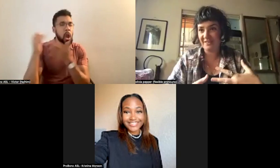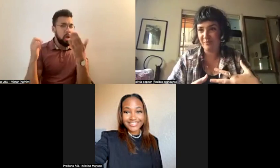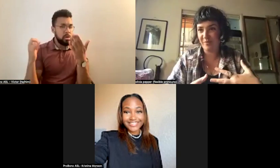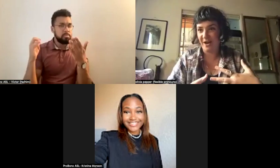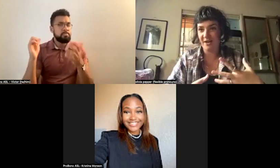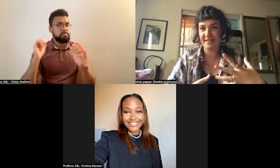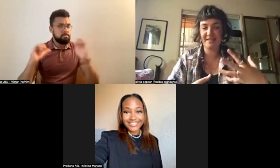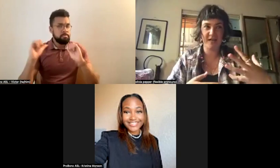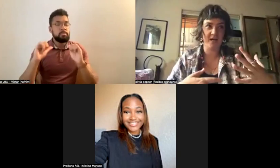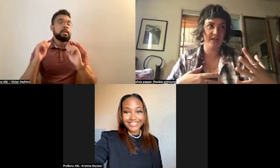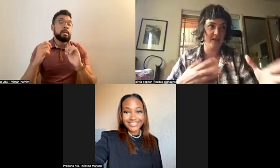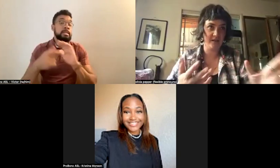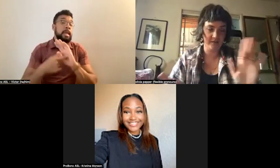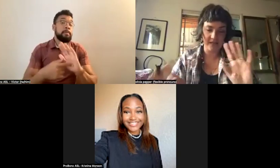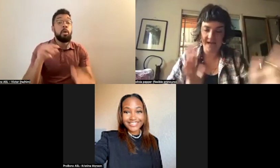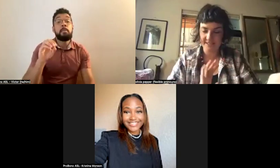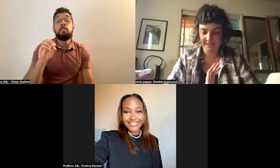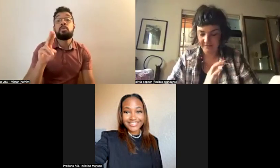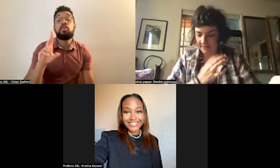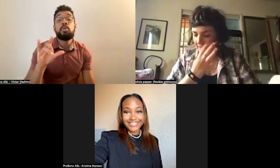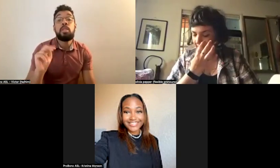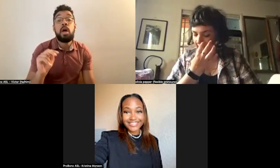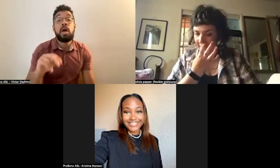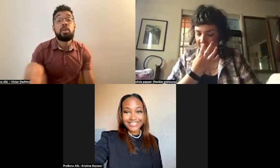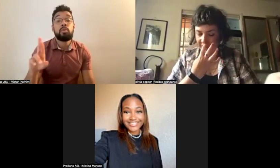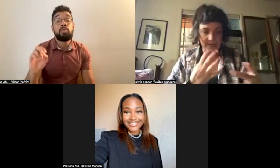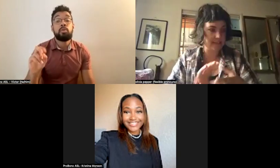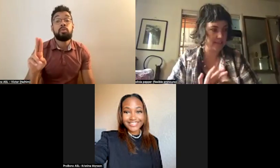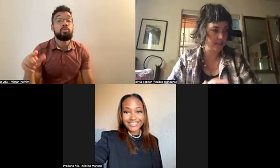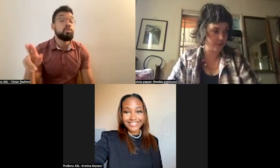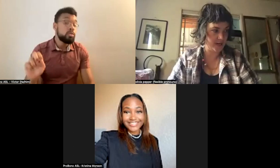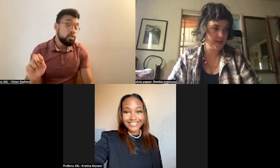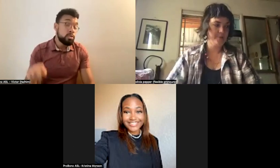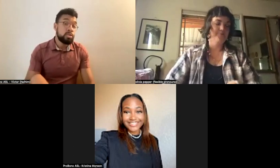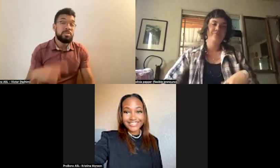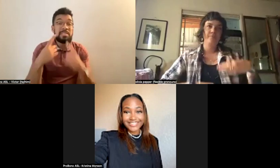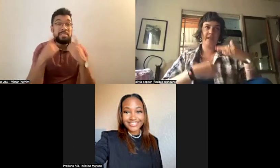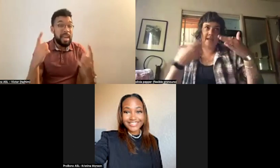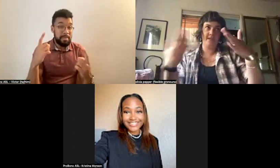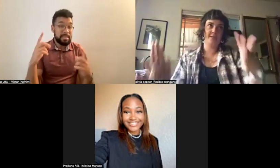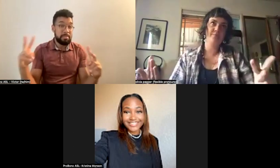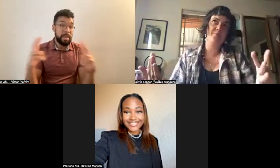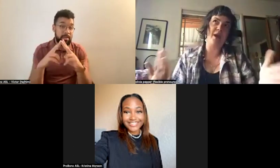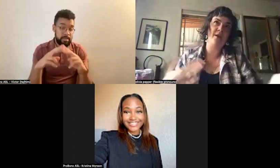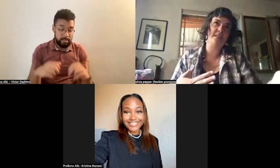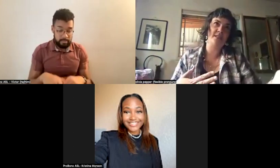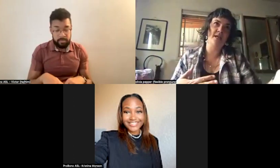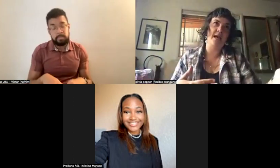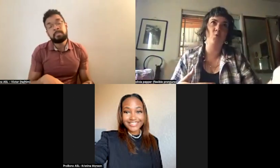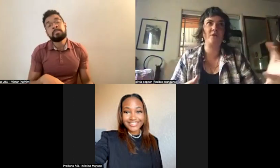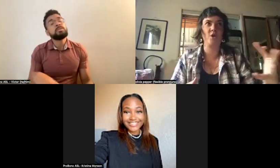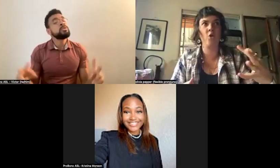famous in Paris, uh, in the last, uh, decade of the 19th century. And Paris